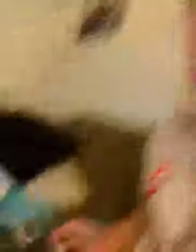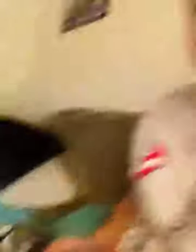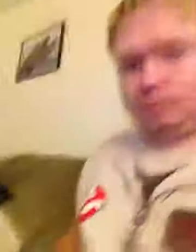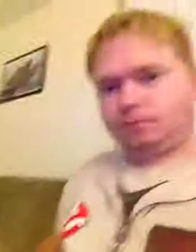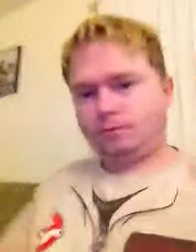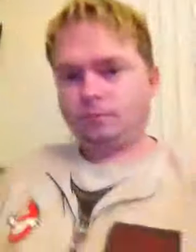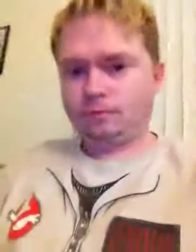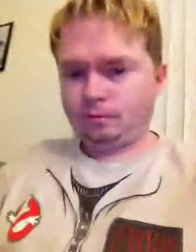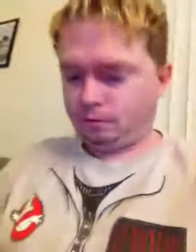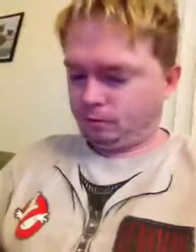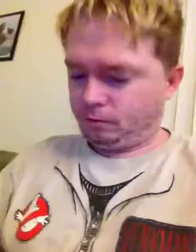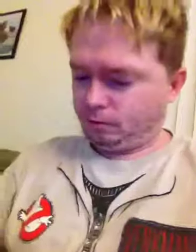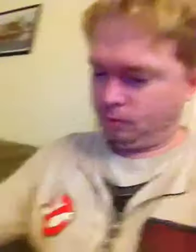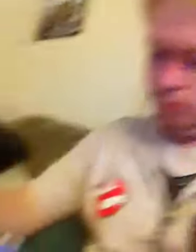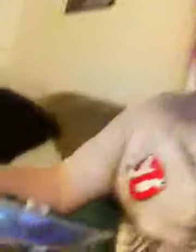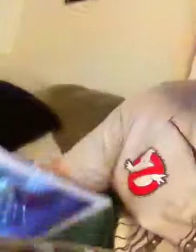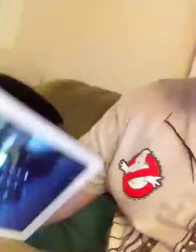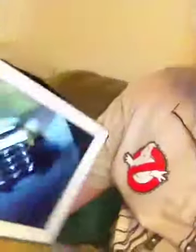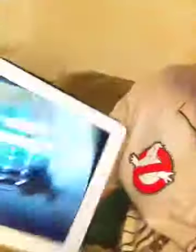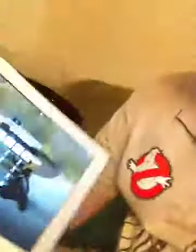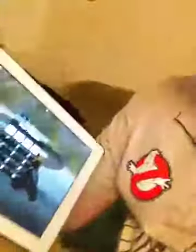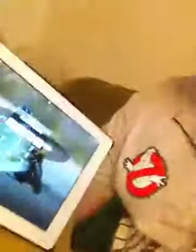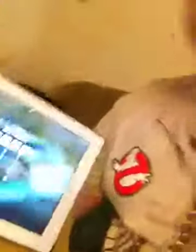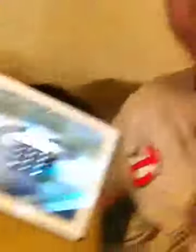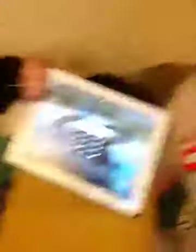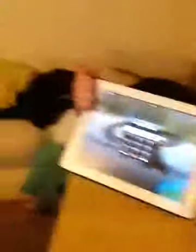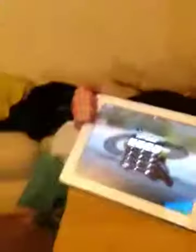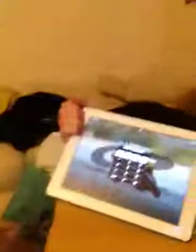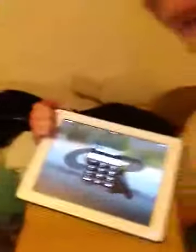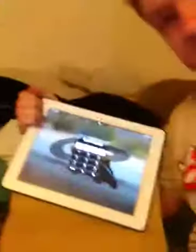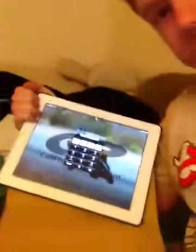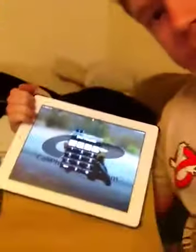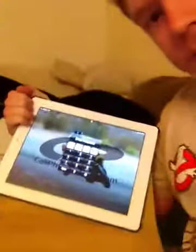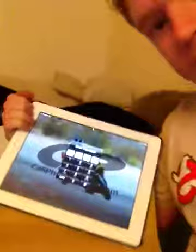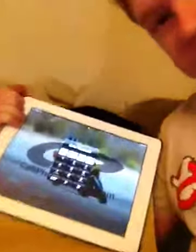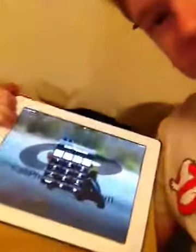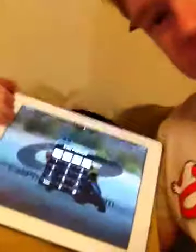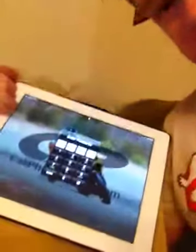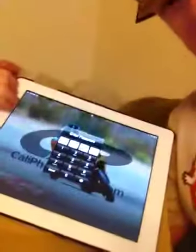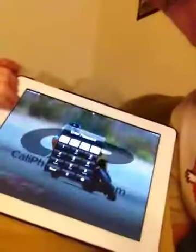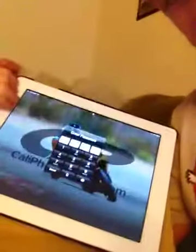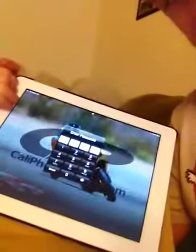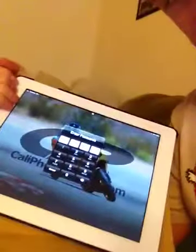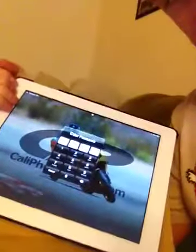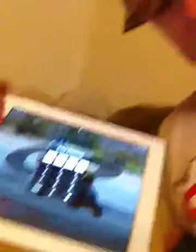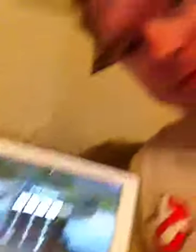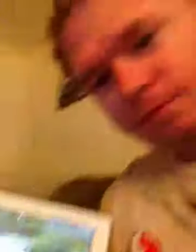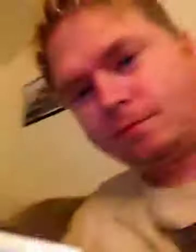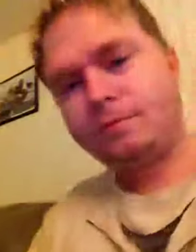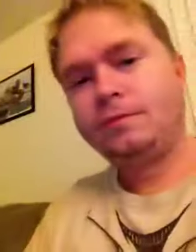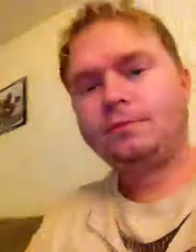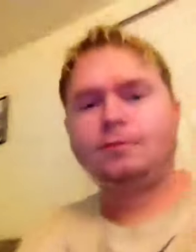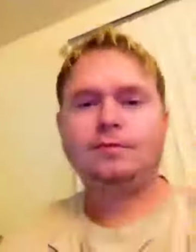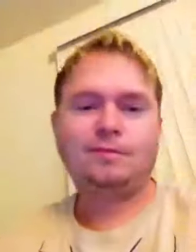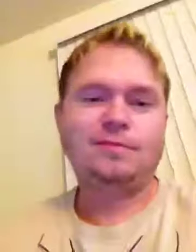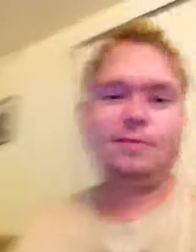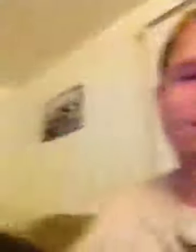or motor skills. My depression used to be more of a burden. Then my doctor had Abilify to my antidepressant. Now I feel better.